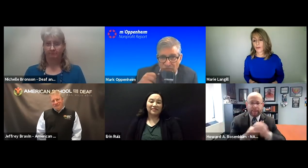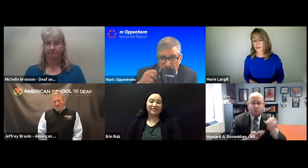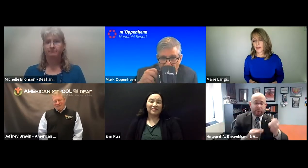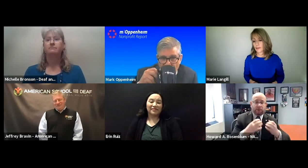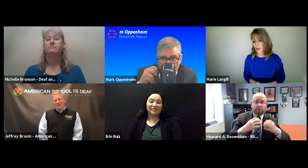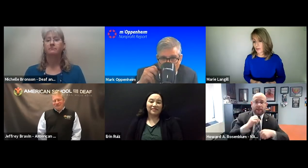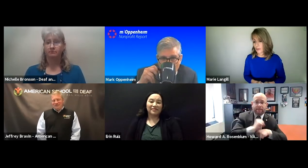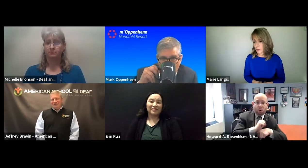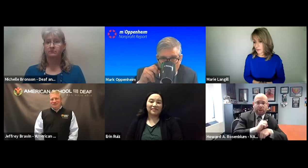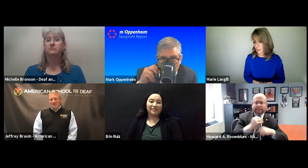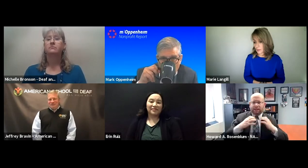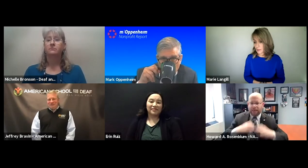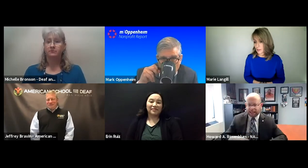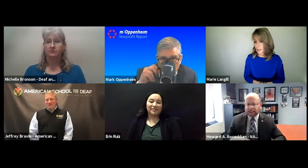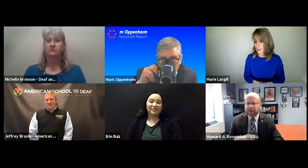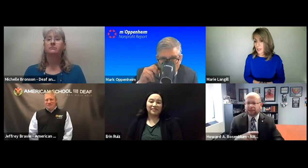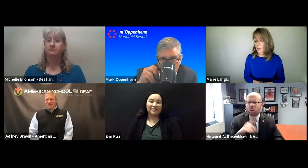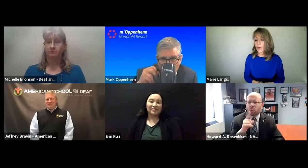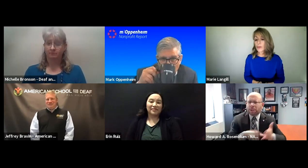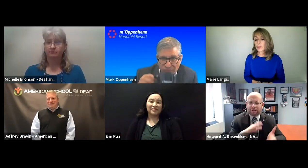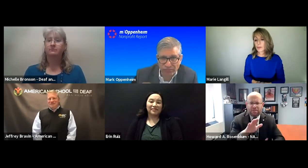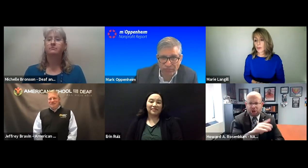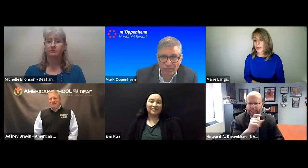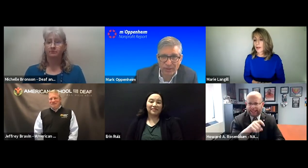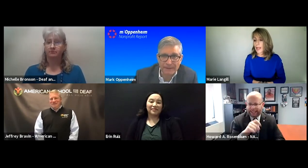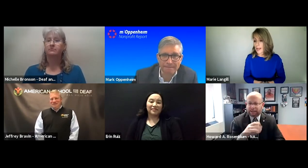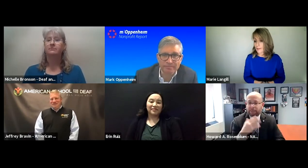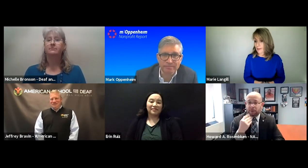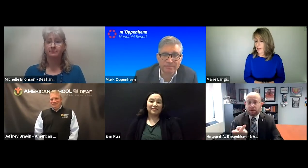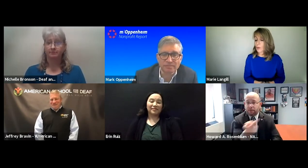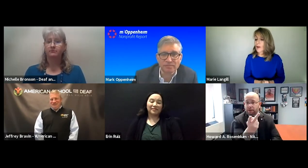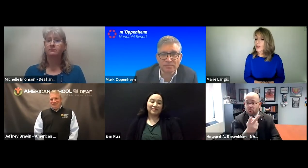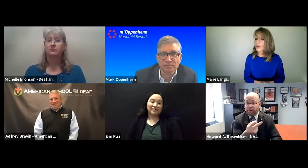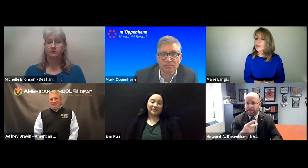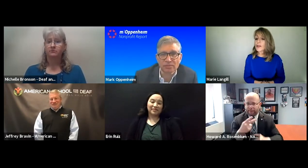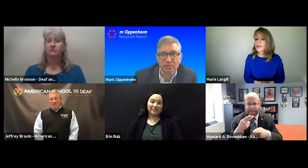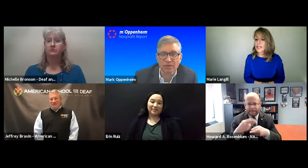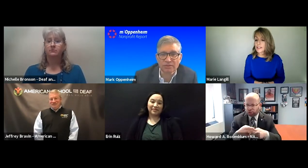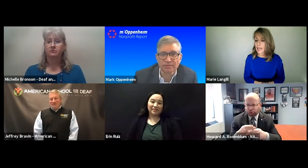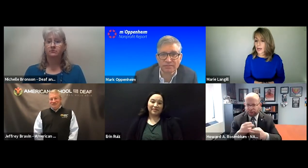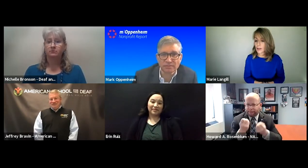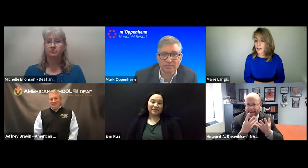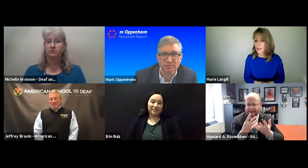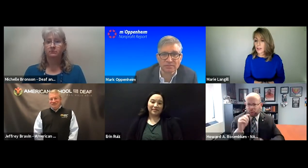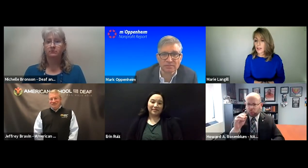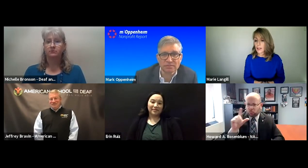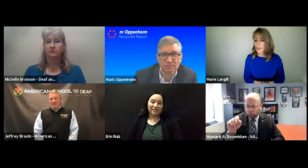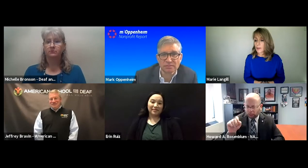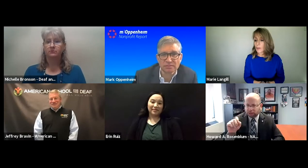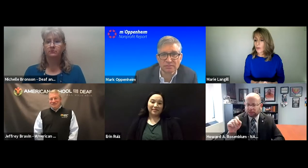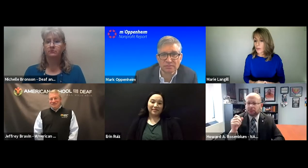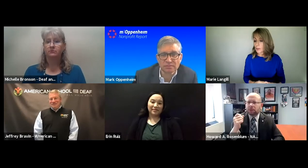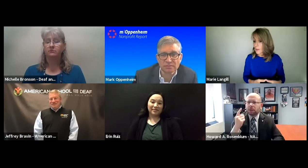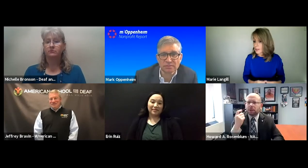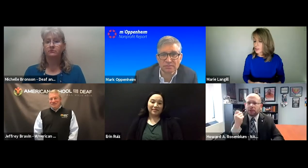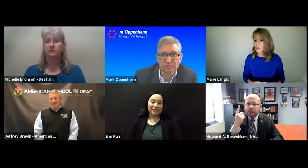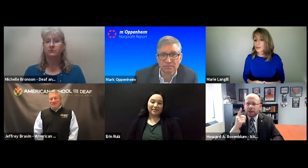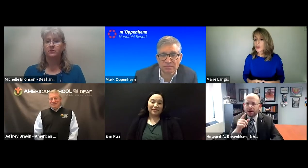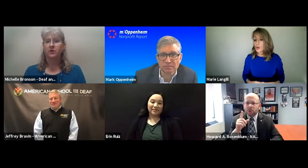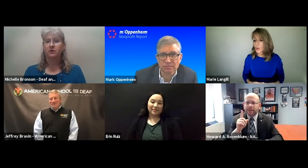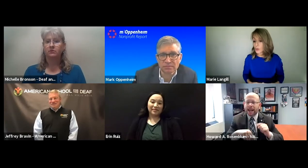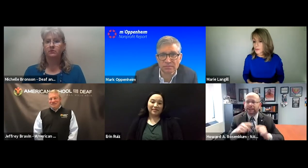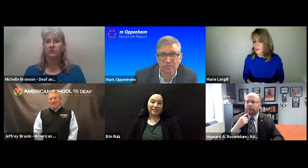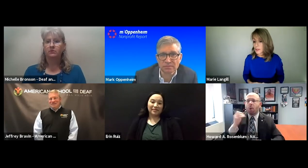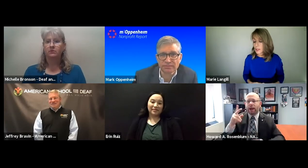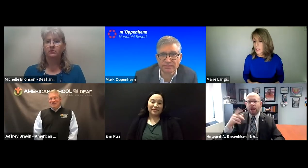dialogue with the deaf and hard of hearing person, both the employer and find out what their needs are. Both people mentioned